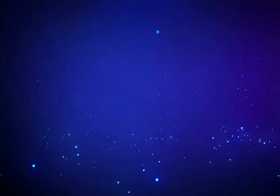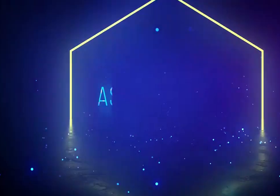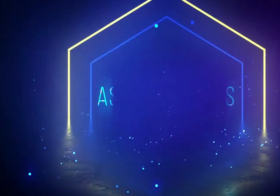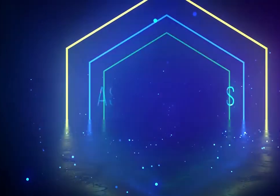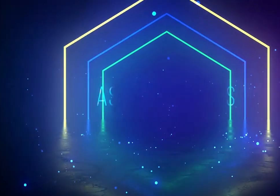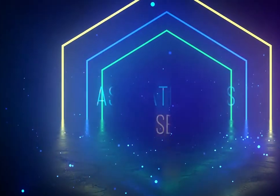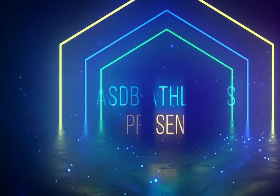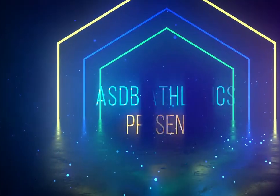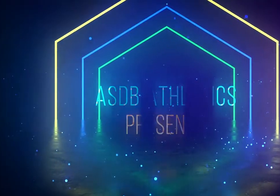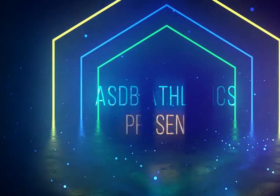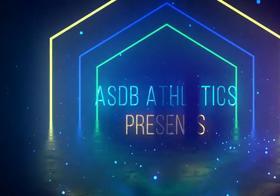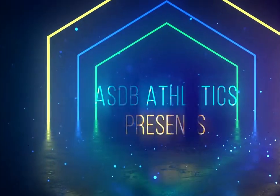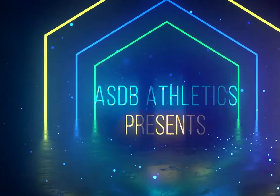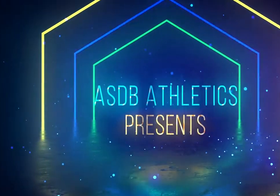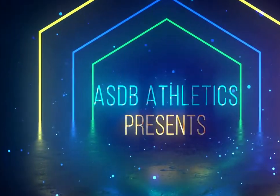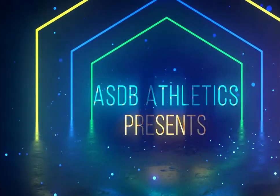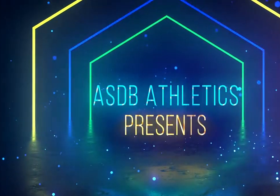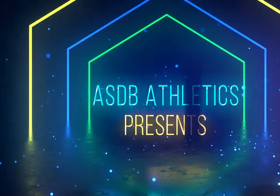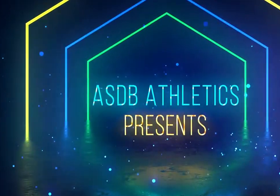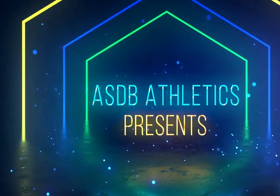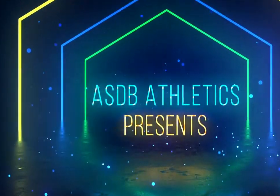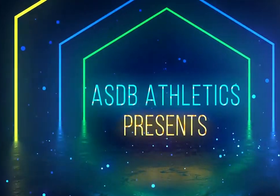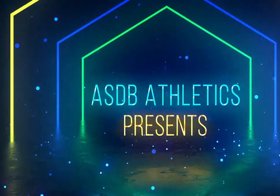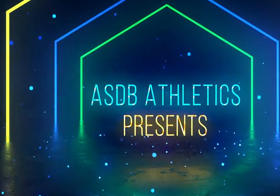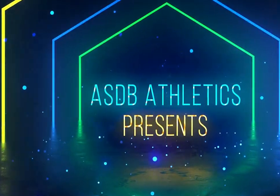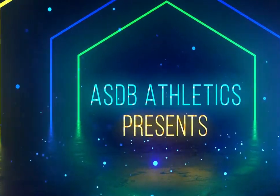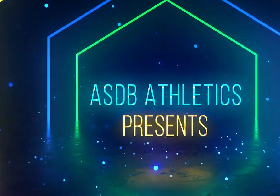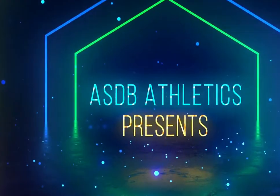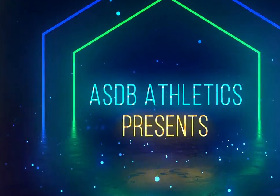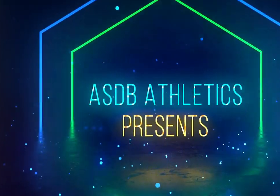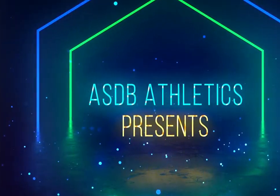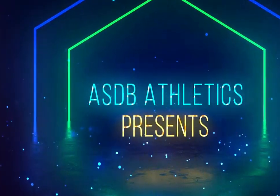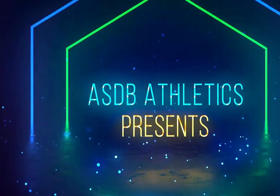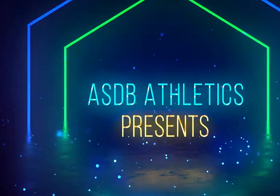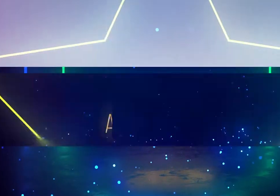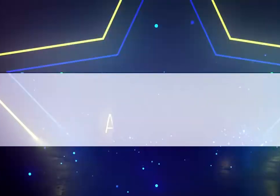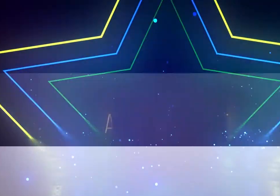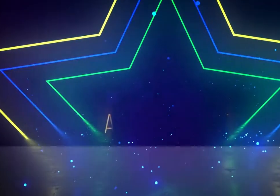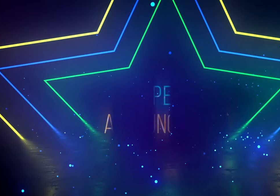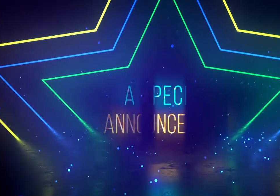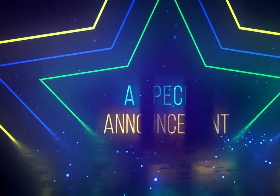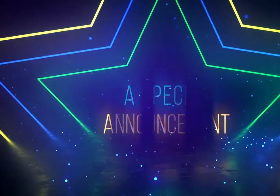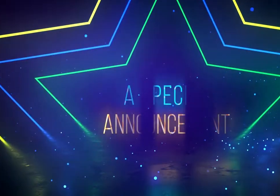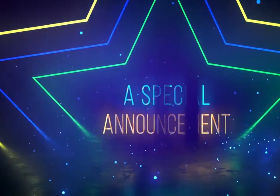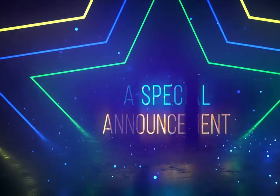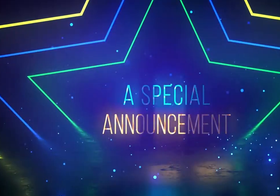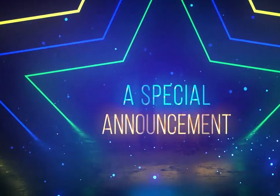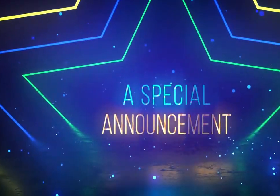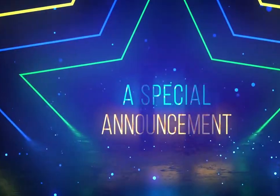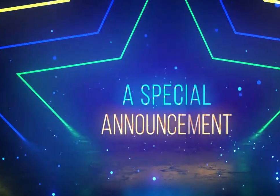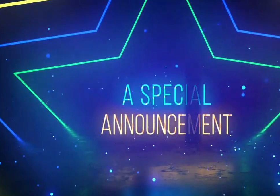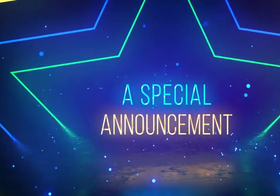A neon animation reads, ASDB Athletics presents, a special announcement, Latrina and Gerald are on stage signing.